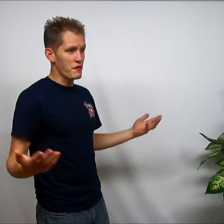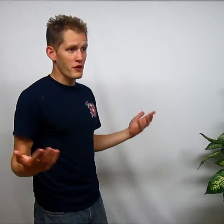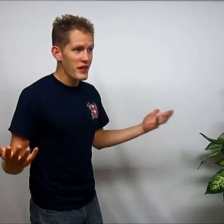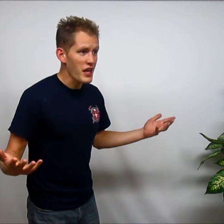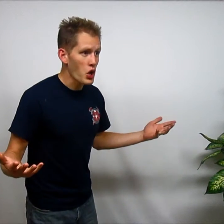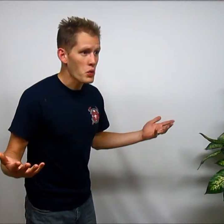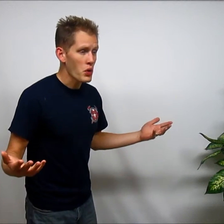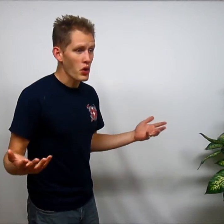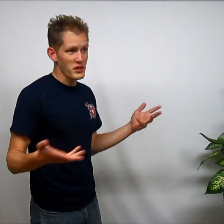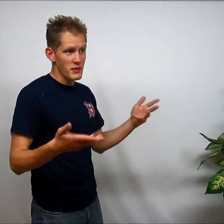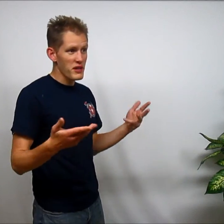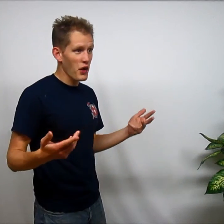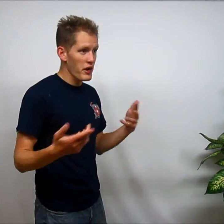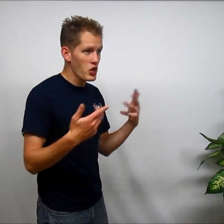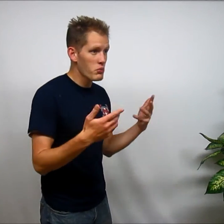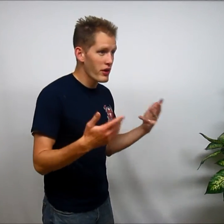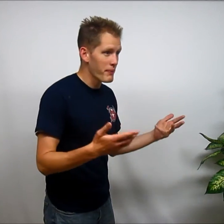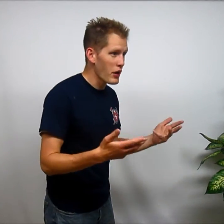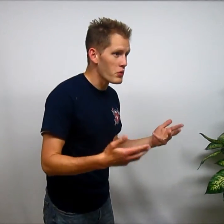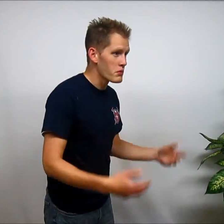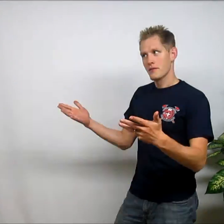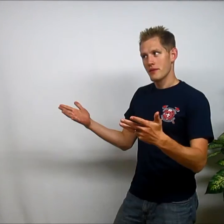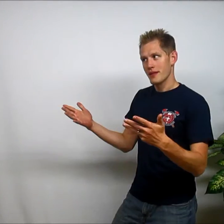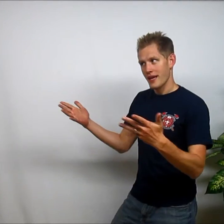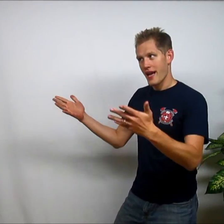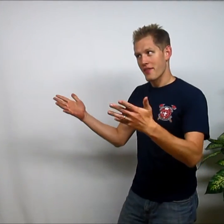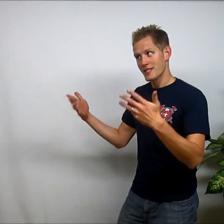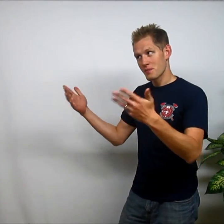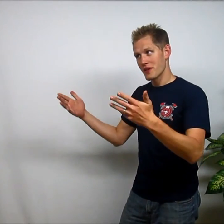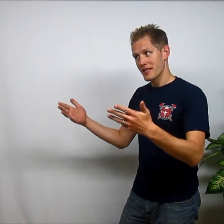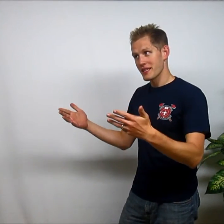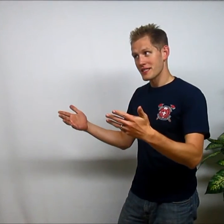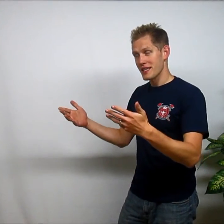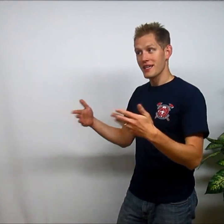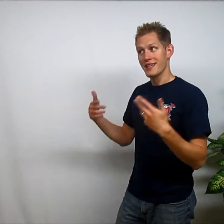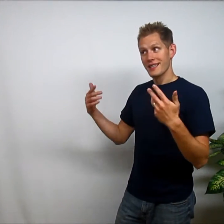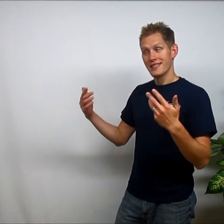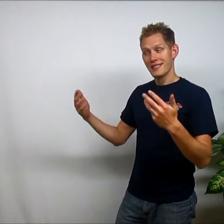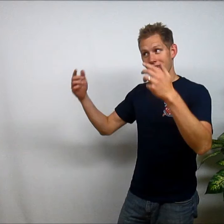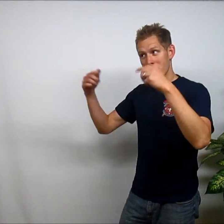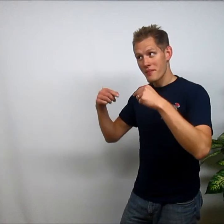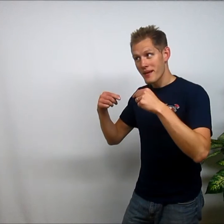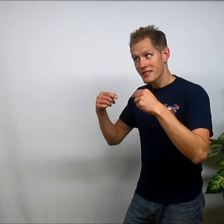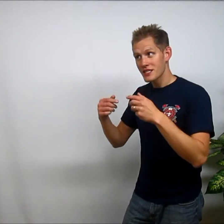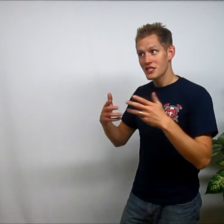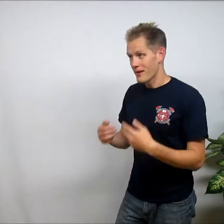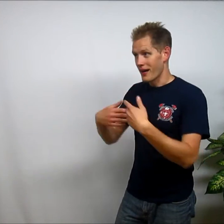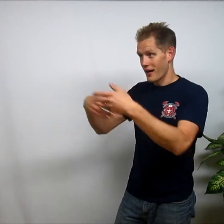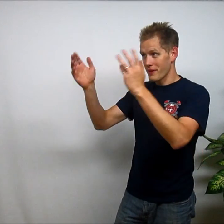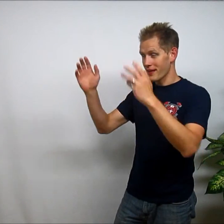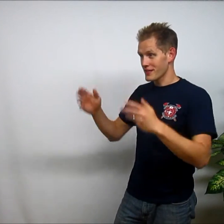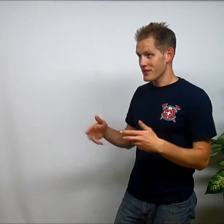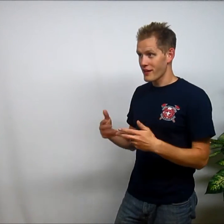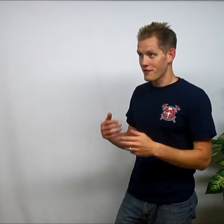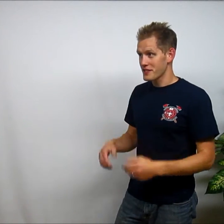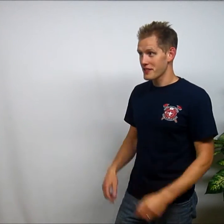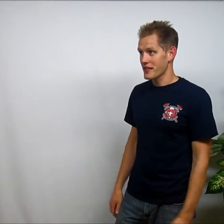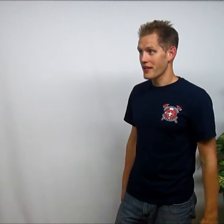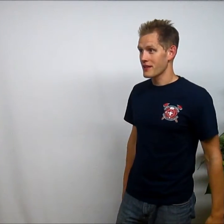for a video, or something I want to know more about? Hey, that's pretty easy. Send me a message, I'll try and facilitate it.